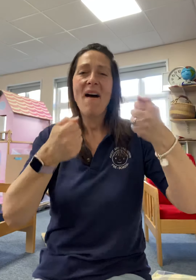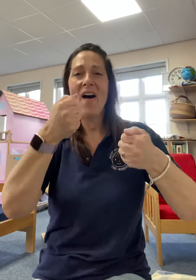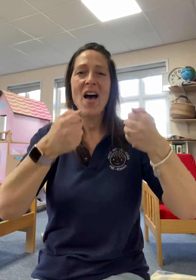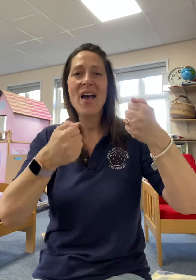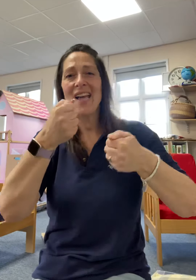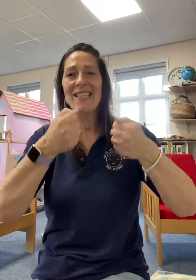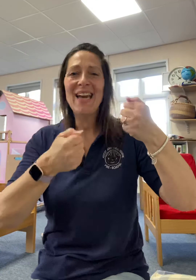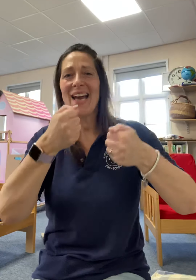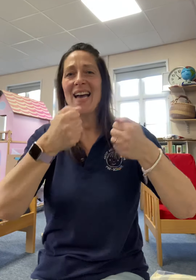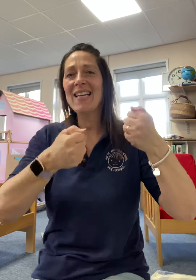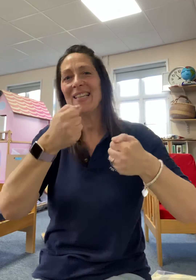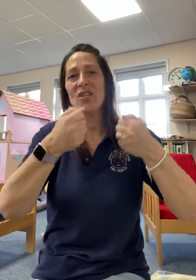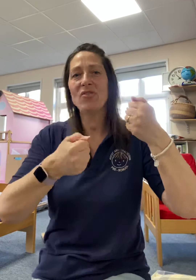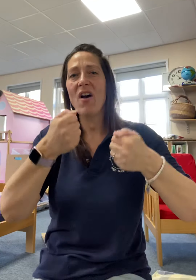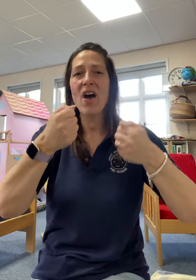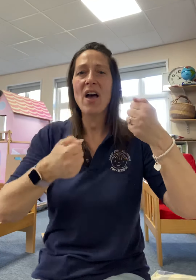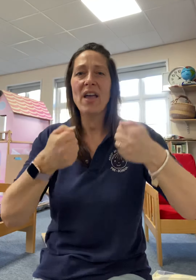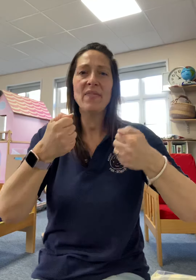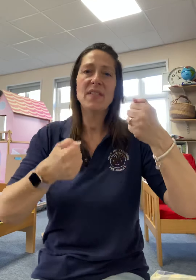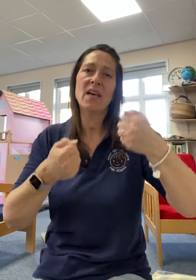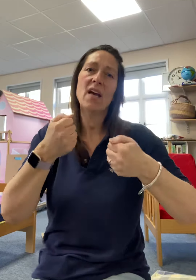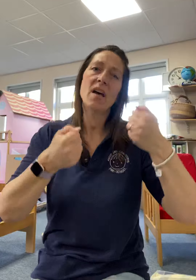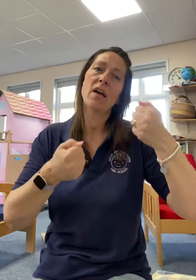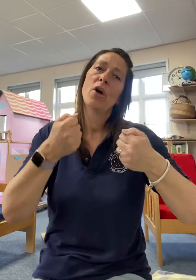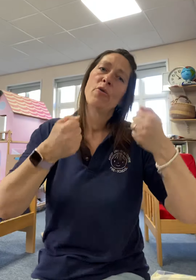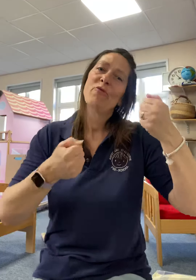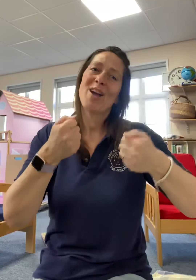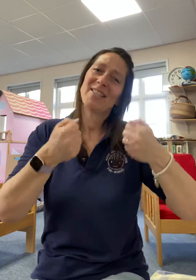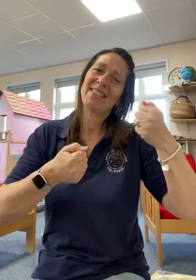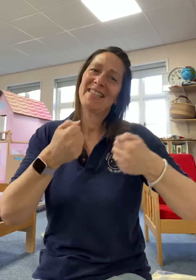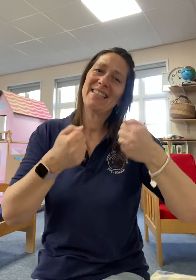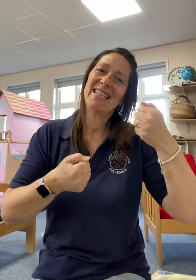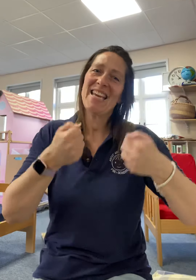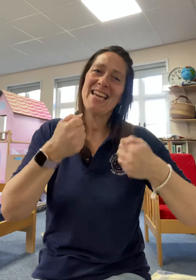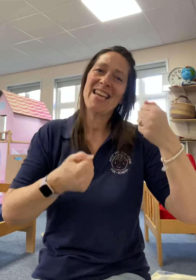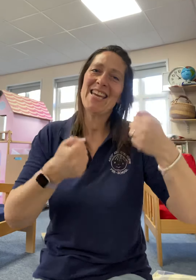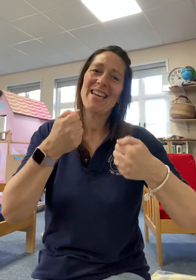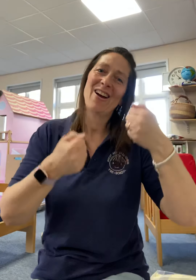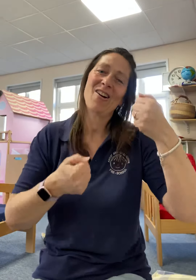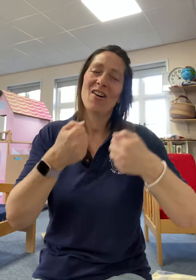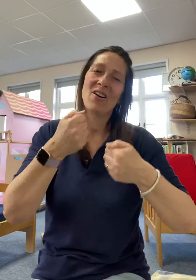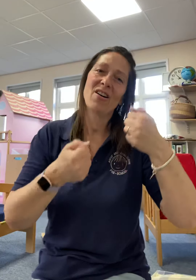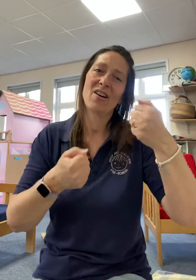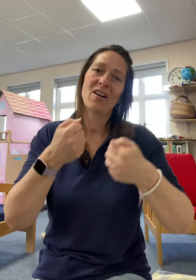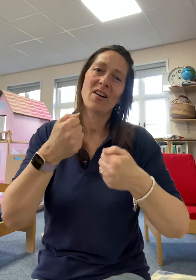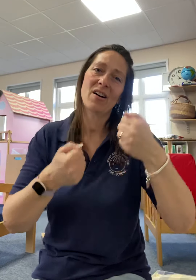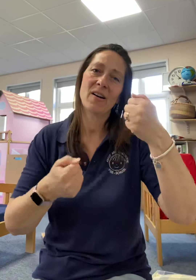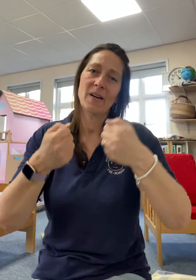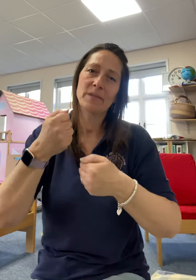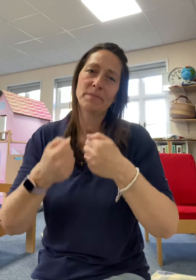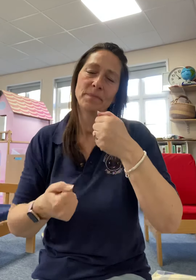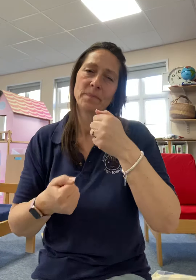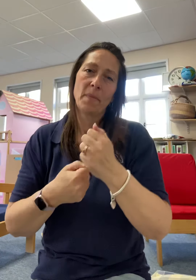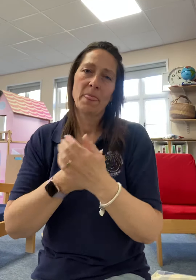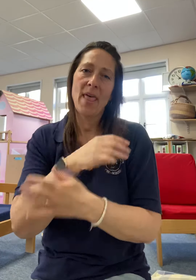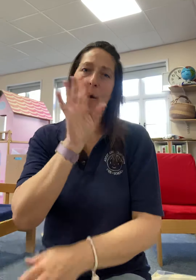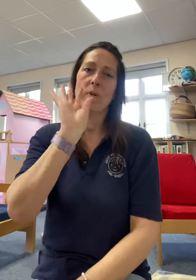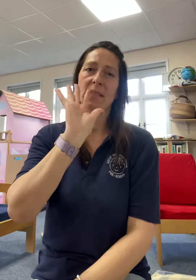My daddy drives a rusty car. That was